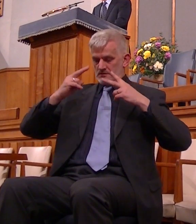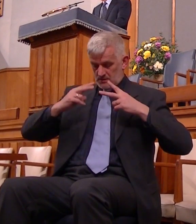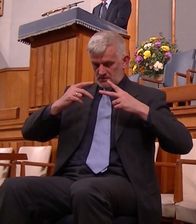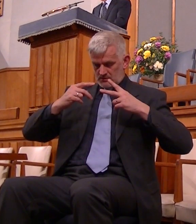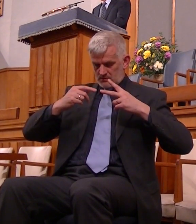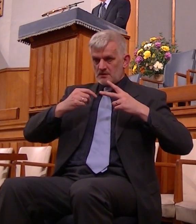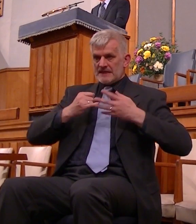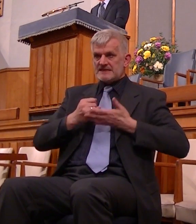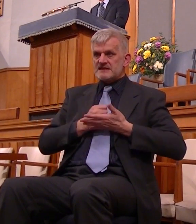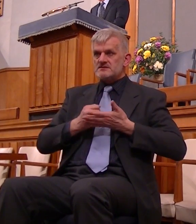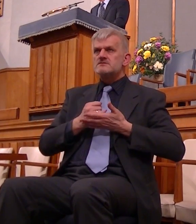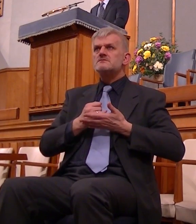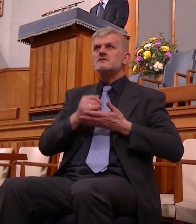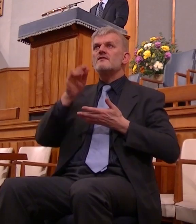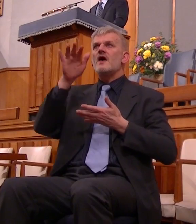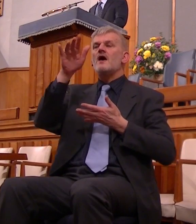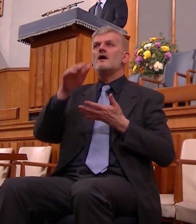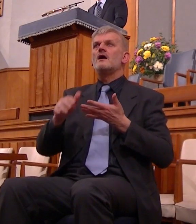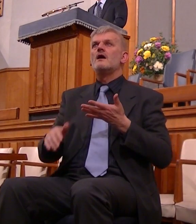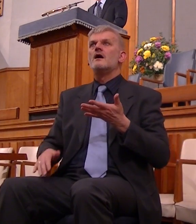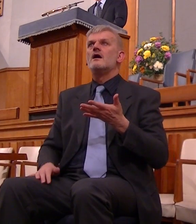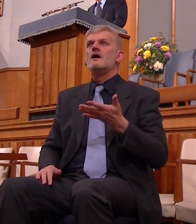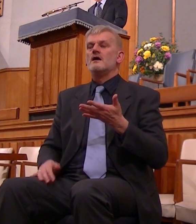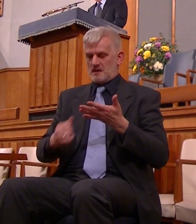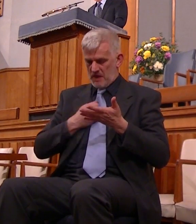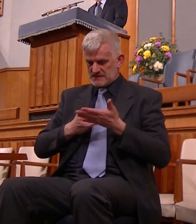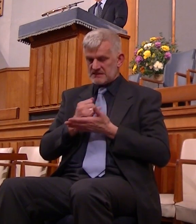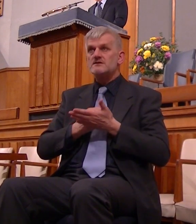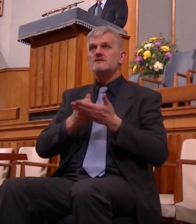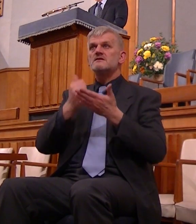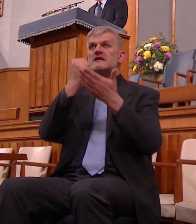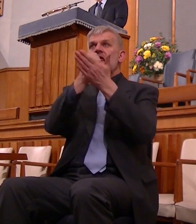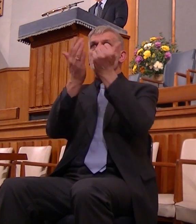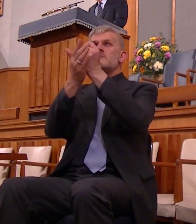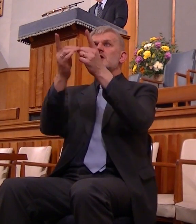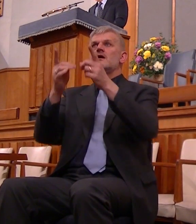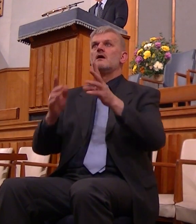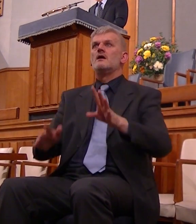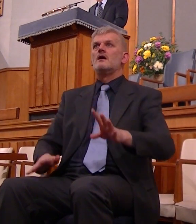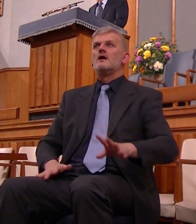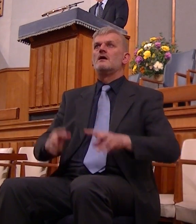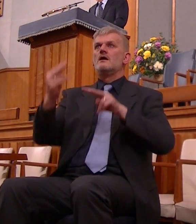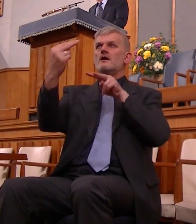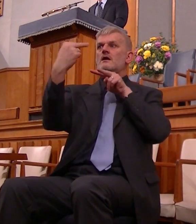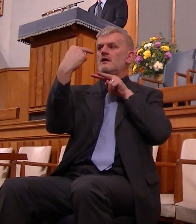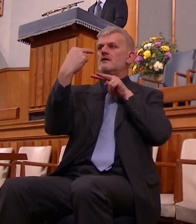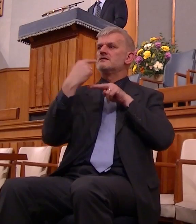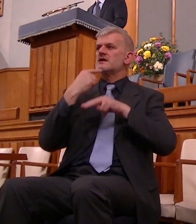his blood had spilt and helped to nail him there another look he gave which said